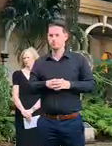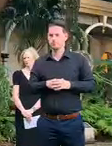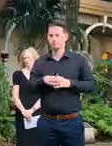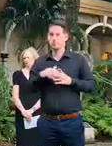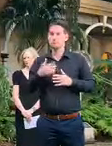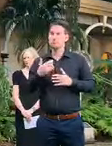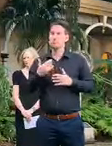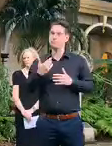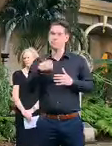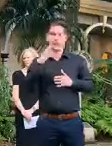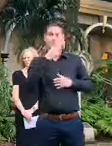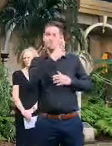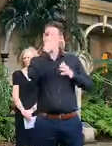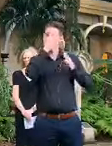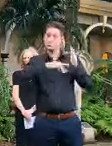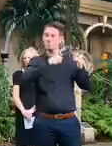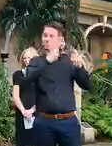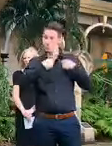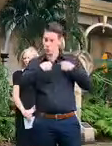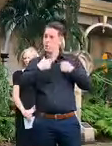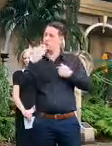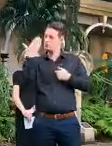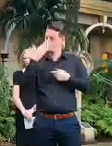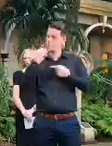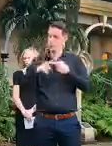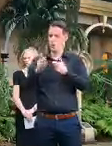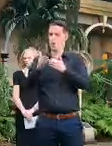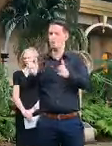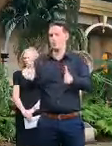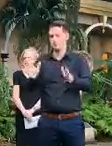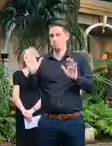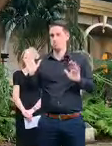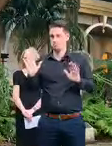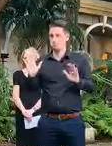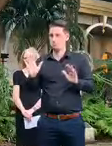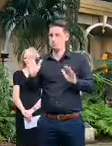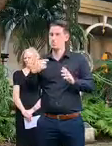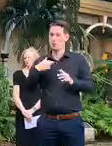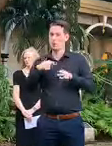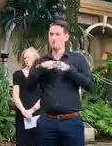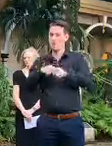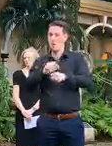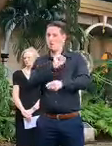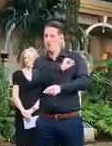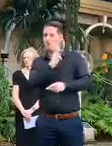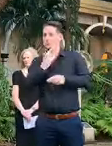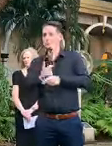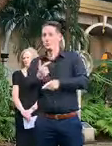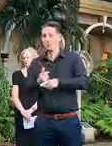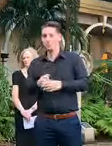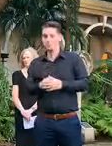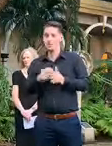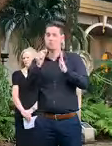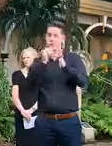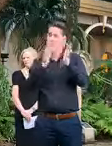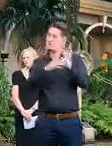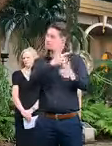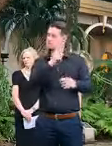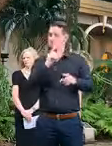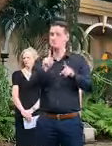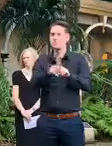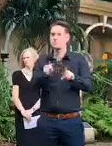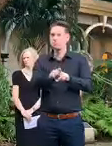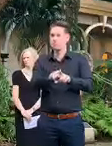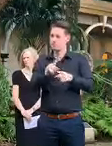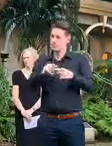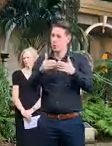expert advice is that schools should remain open and that is the view then of the prime minister and